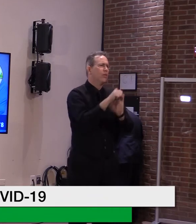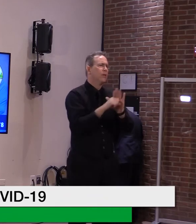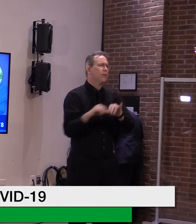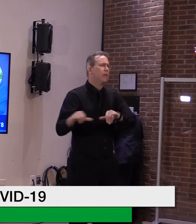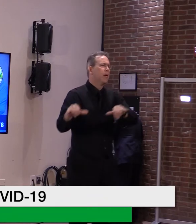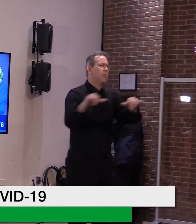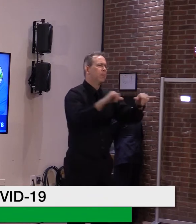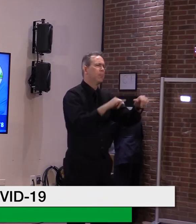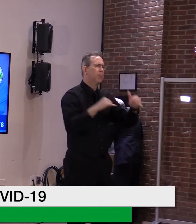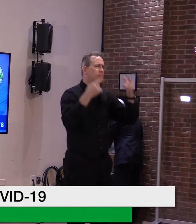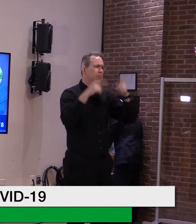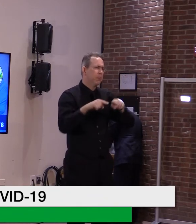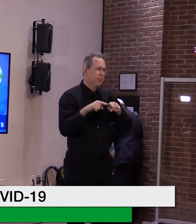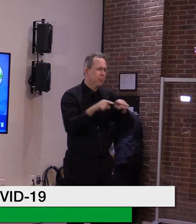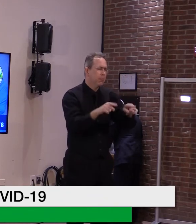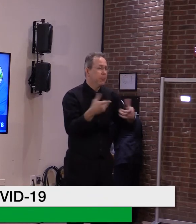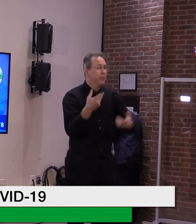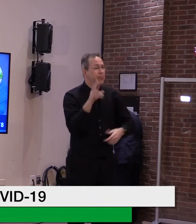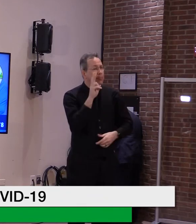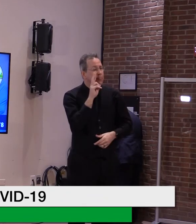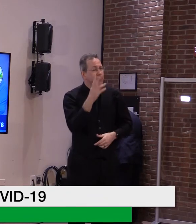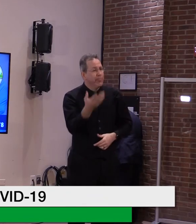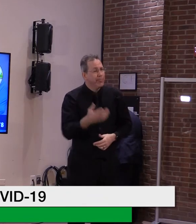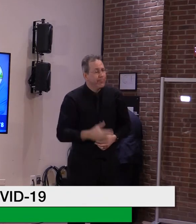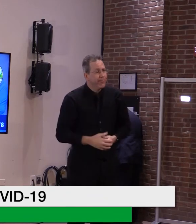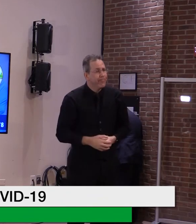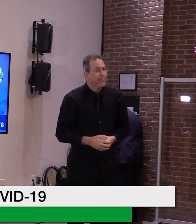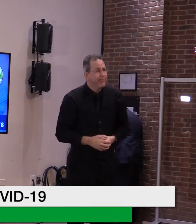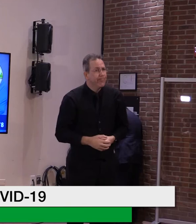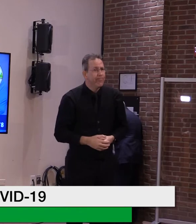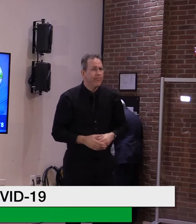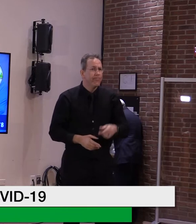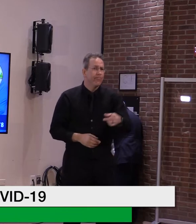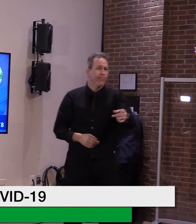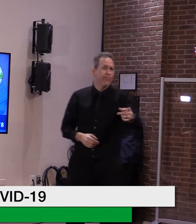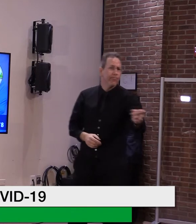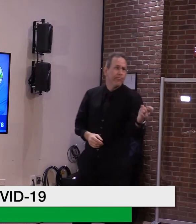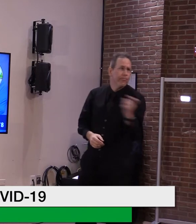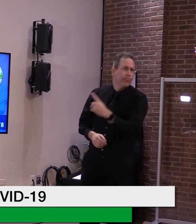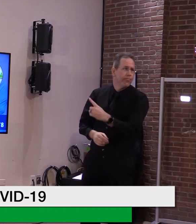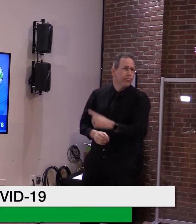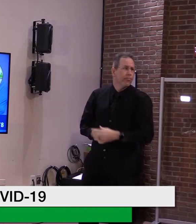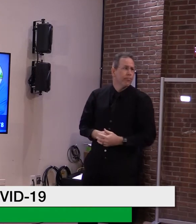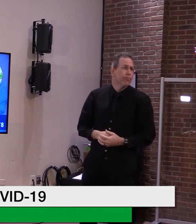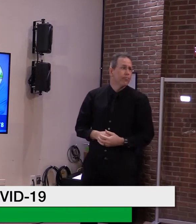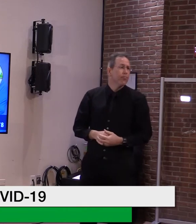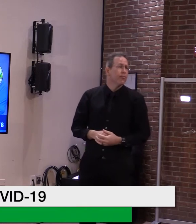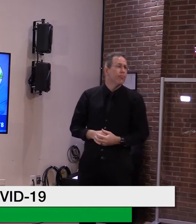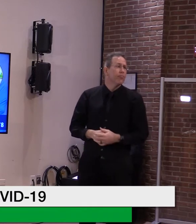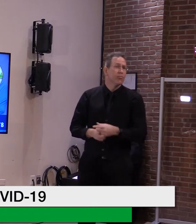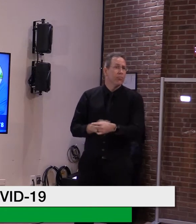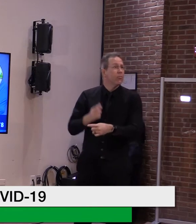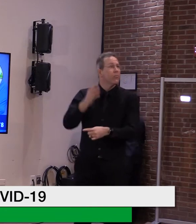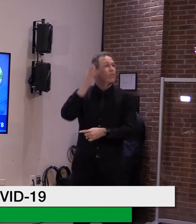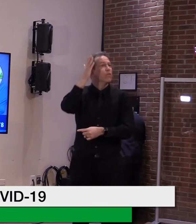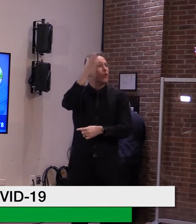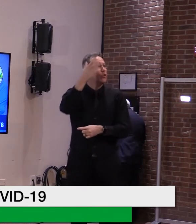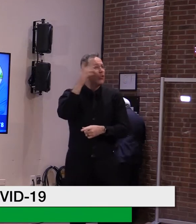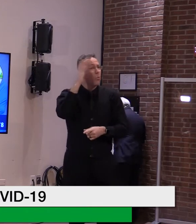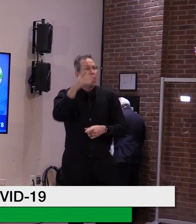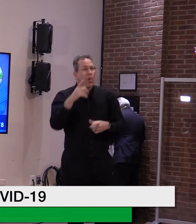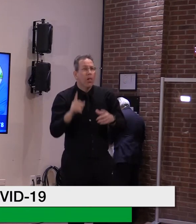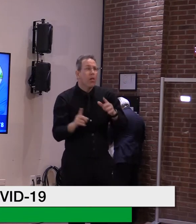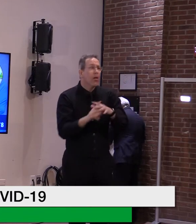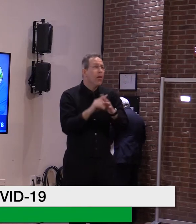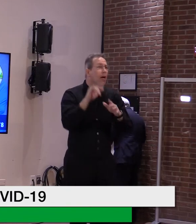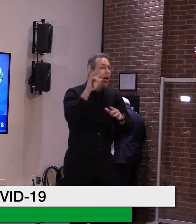and see. Is it in the future that we're going to carry some sort of a travel card or something like that to